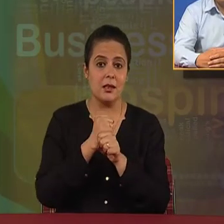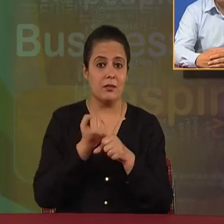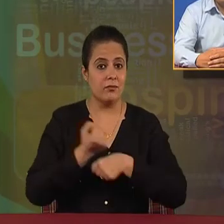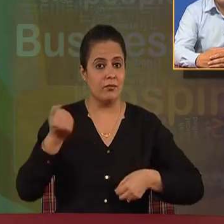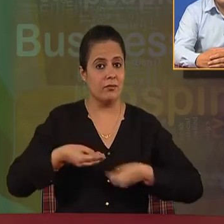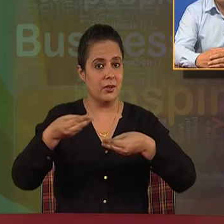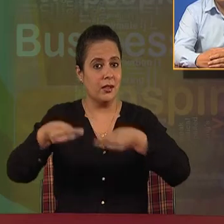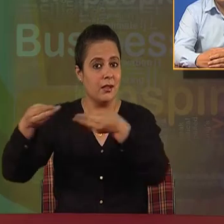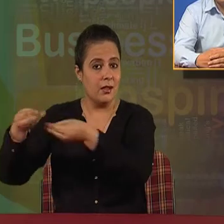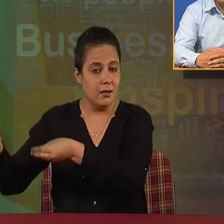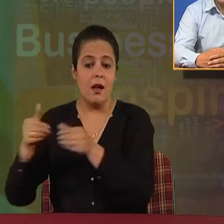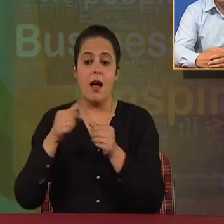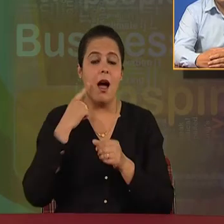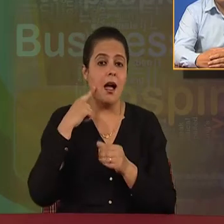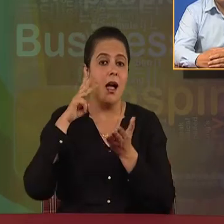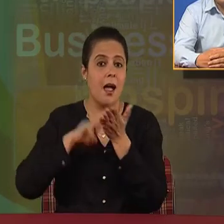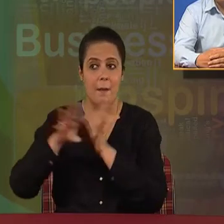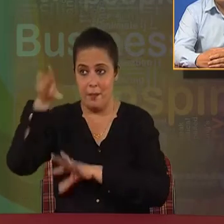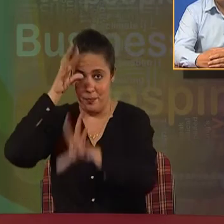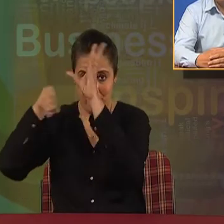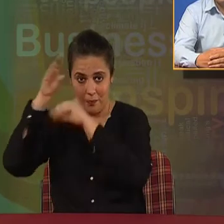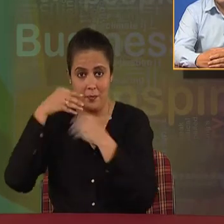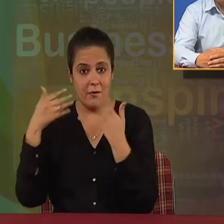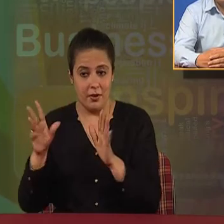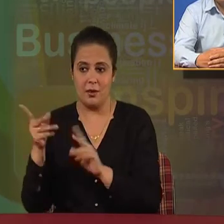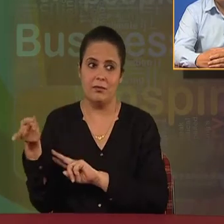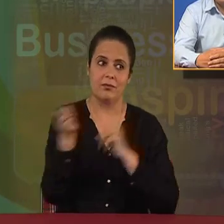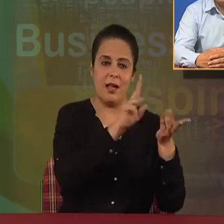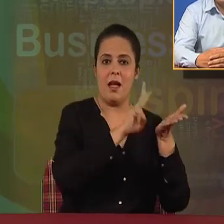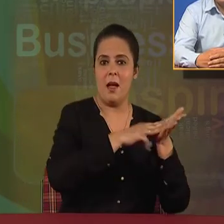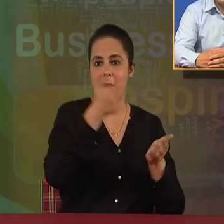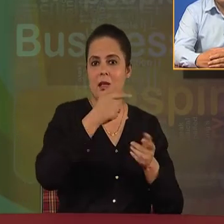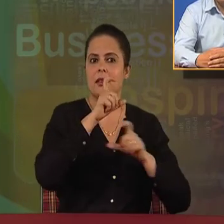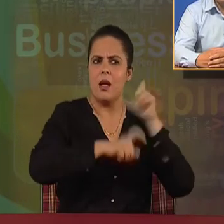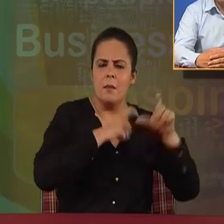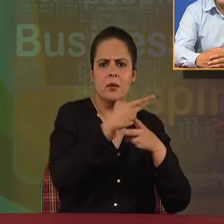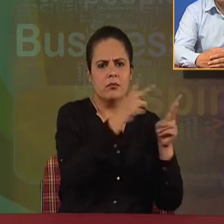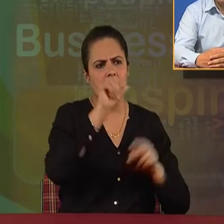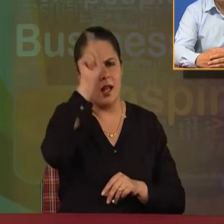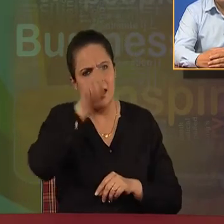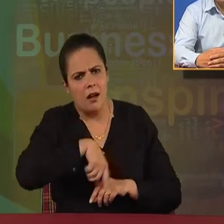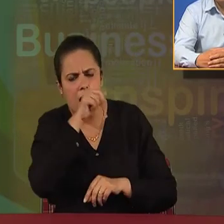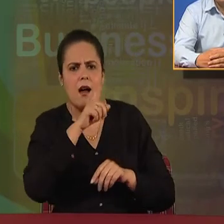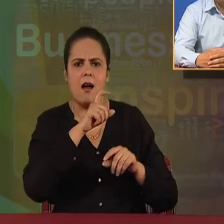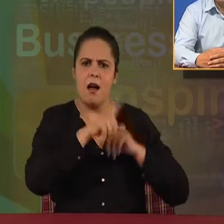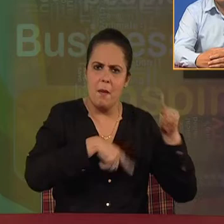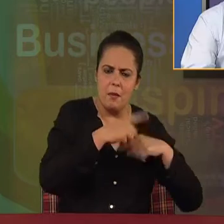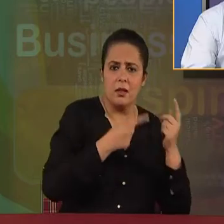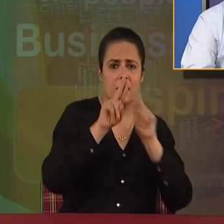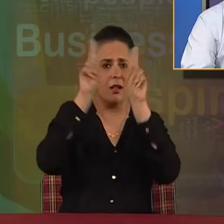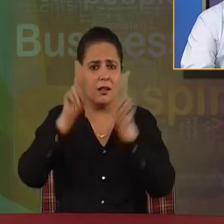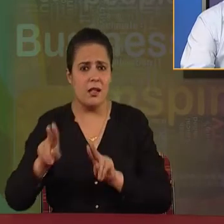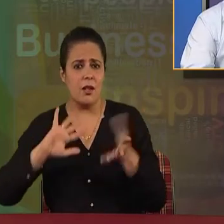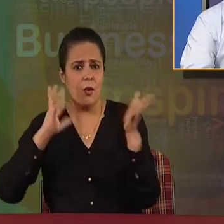who are the pass out of IIMA's, they get the job of a manager in various companies, Indian companies, as well as multinational companies.